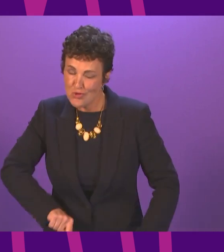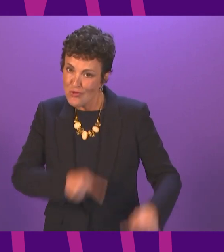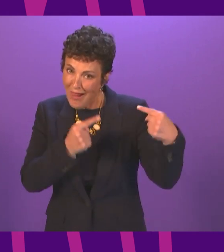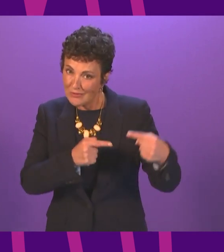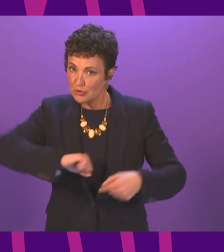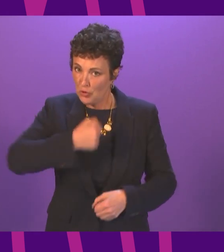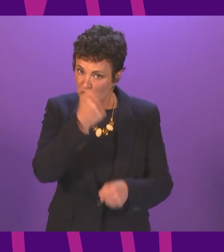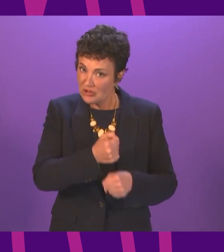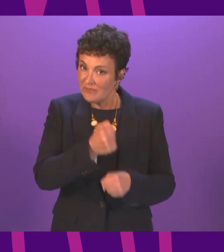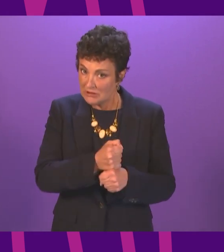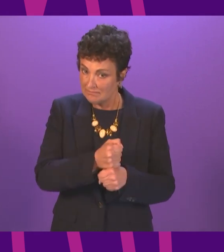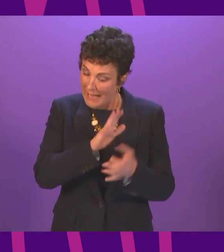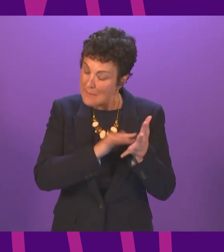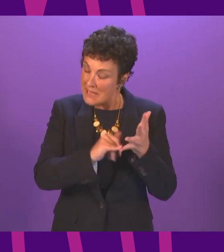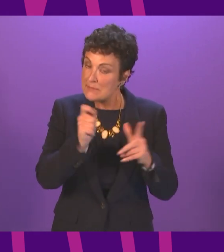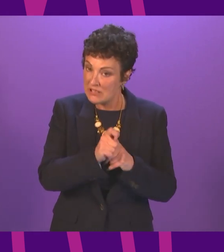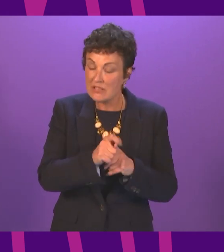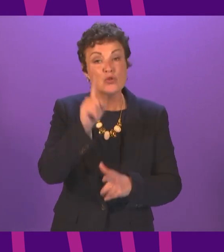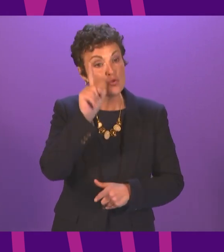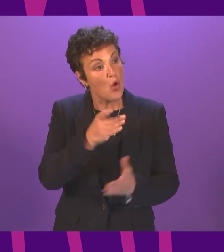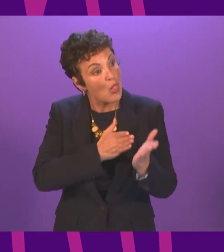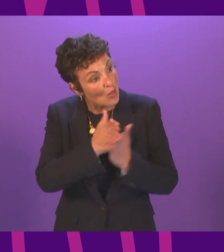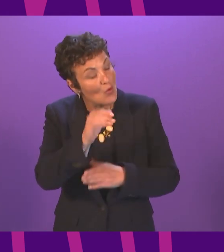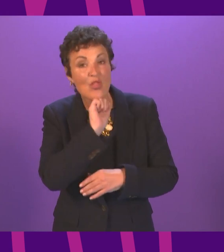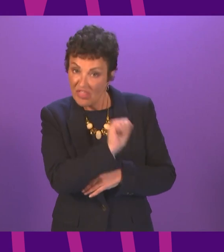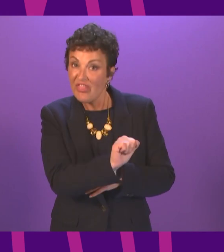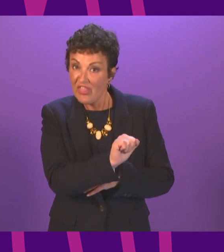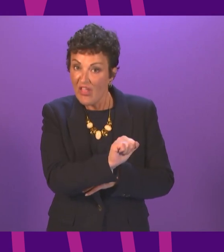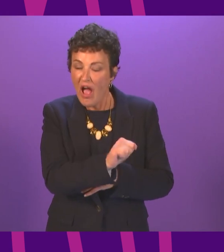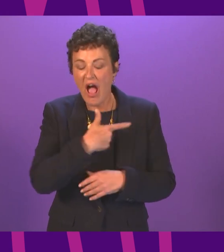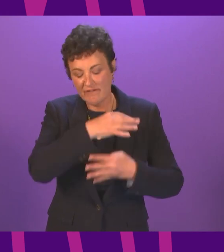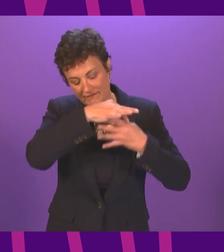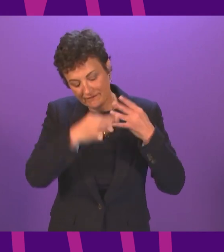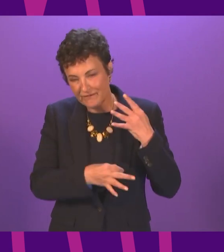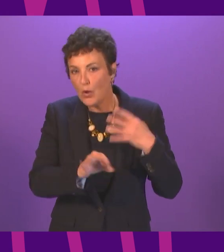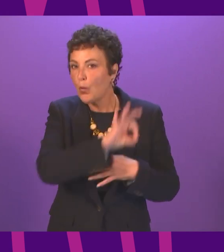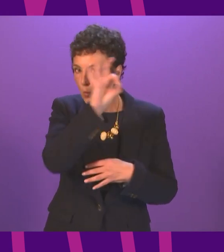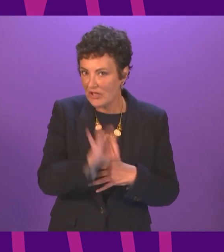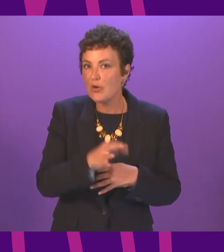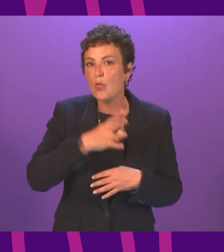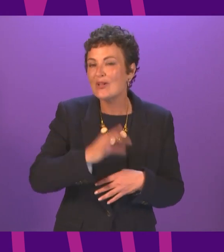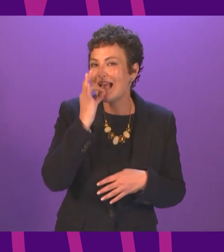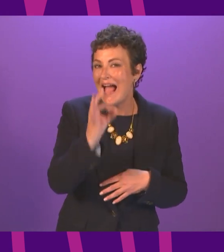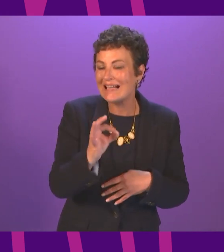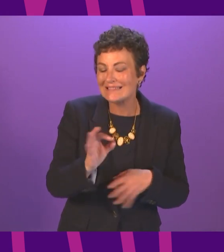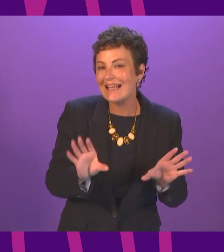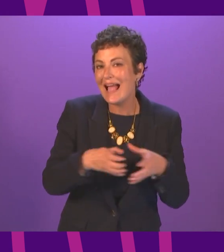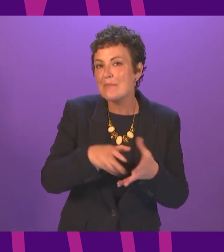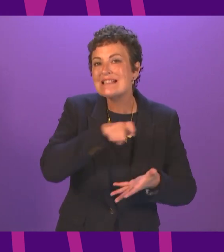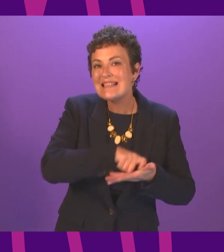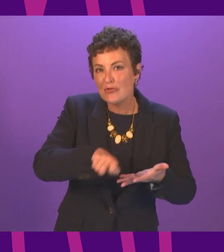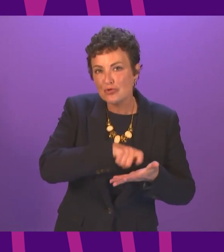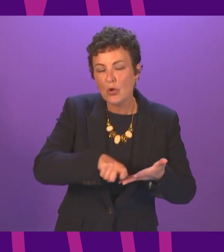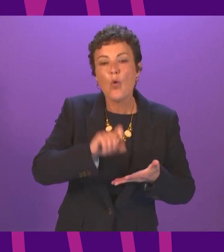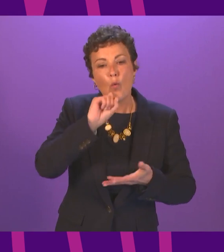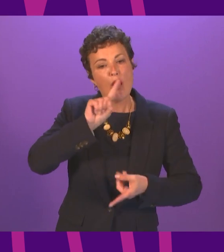and in the spirit of that duty I have several questions to ask the cabinet secretary who